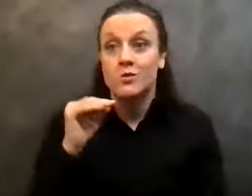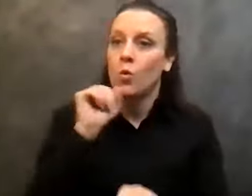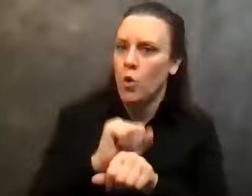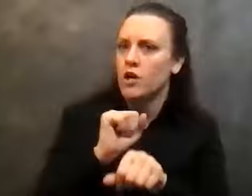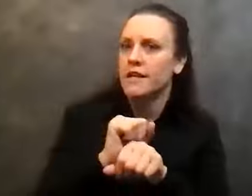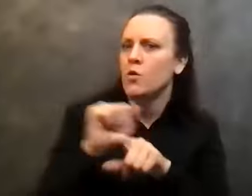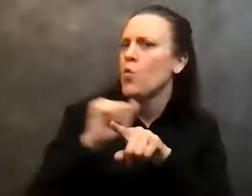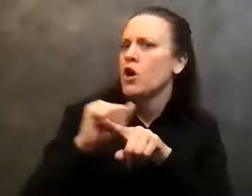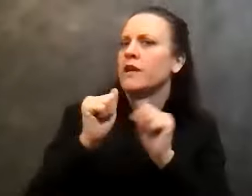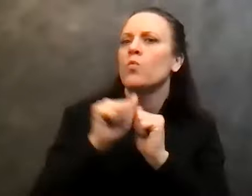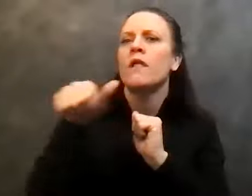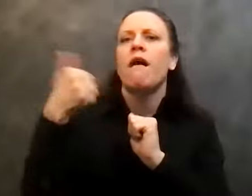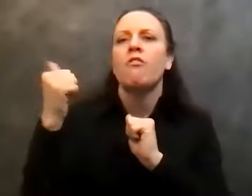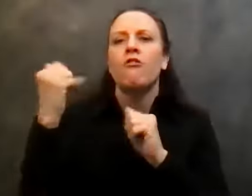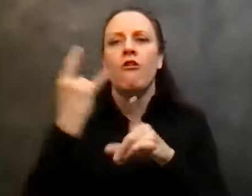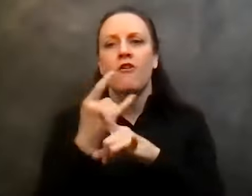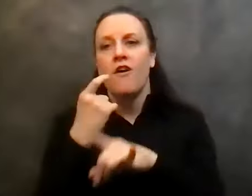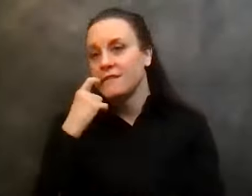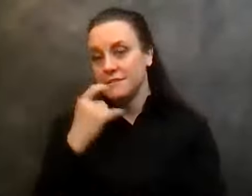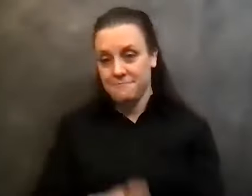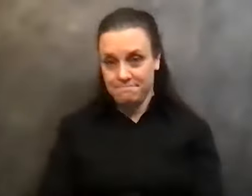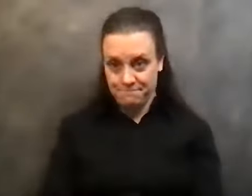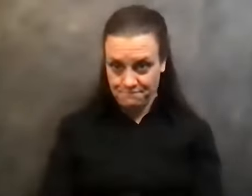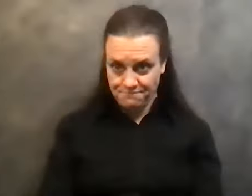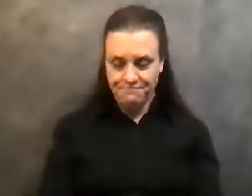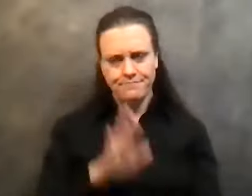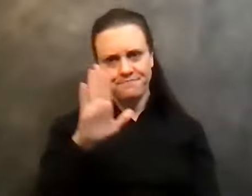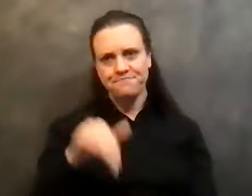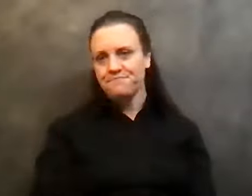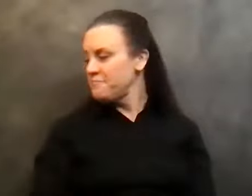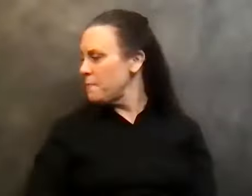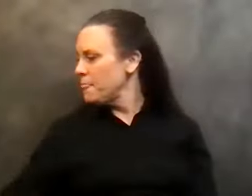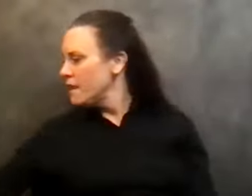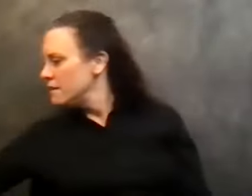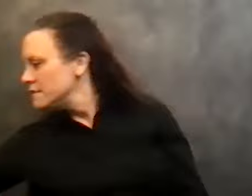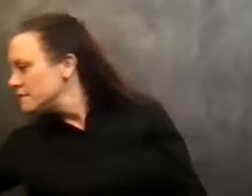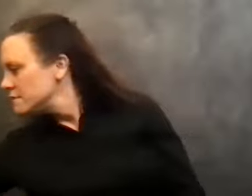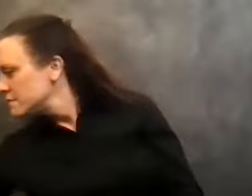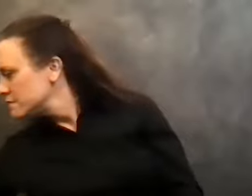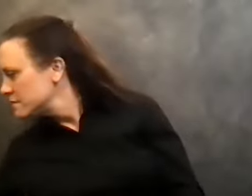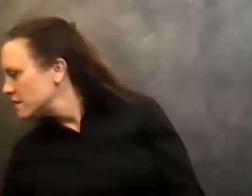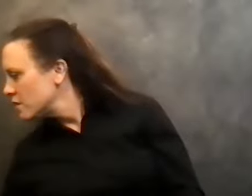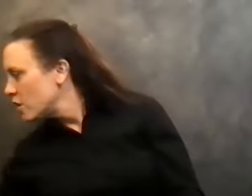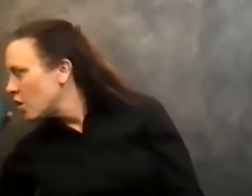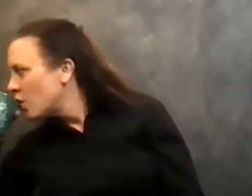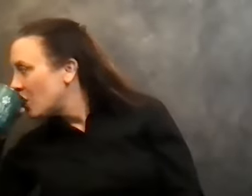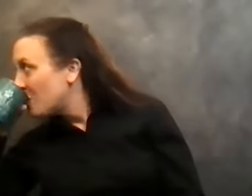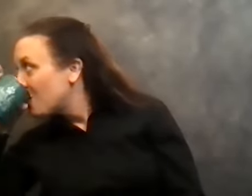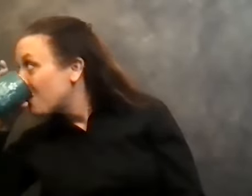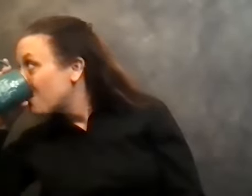working with other alcoholics. Now, um, in this age of zoom, I got to